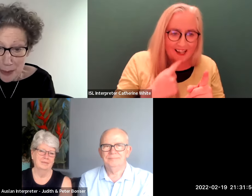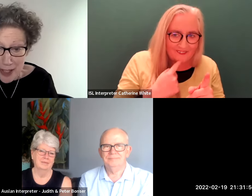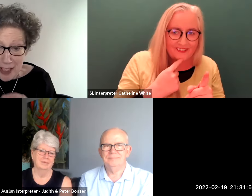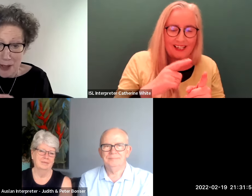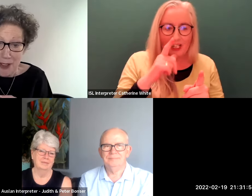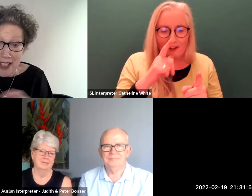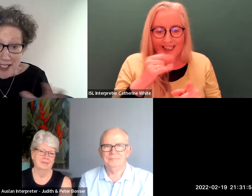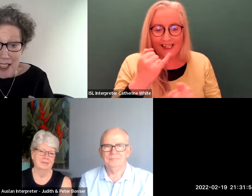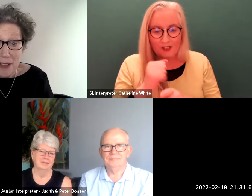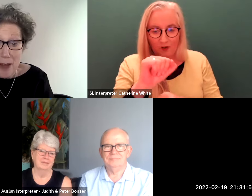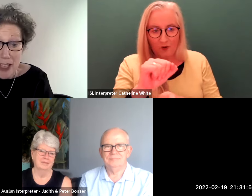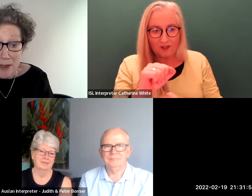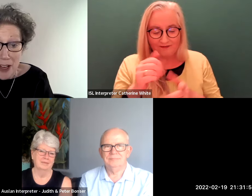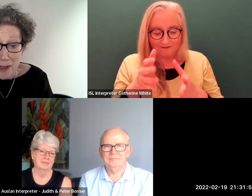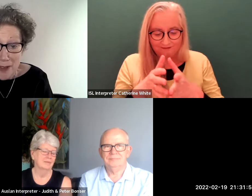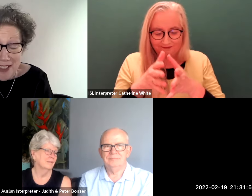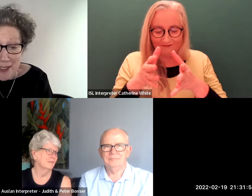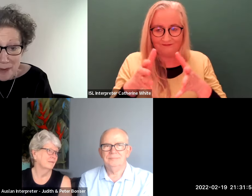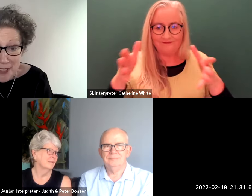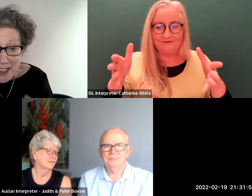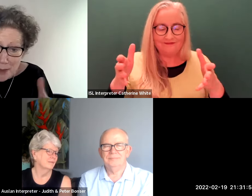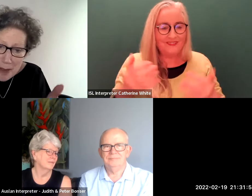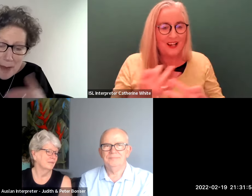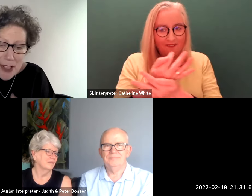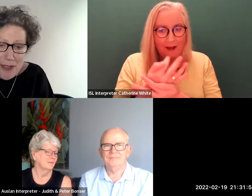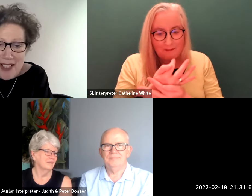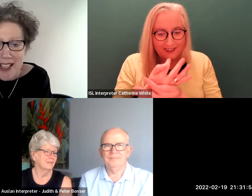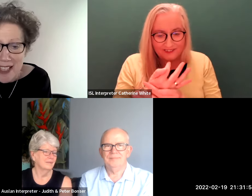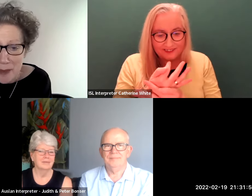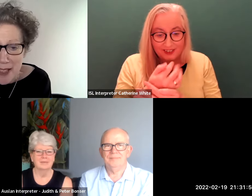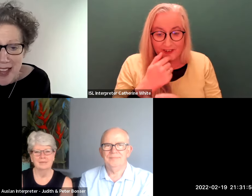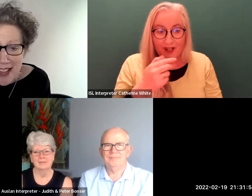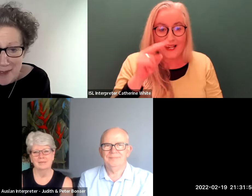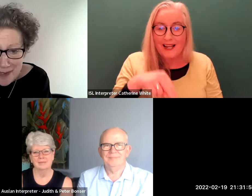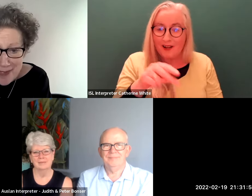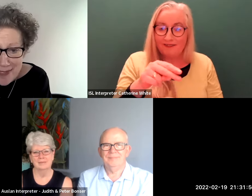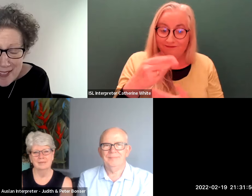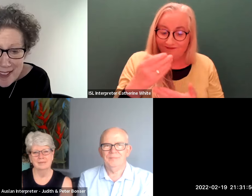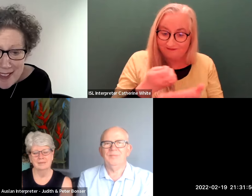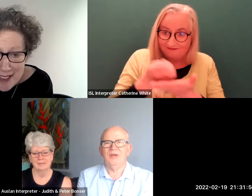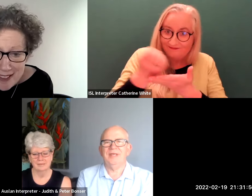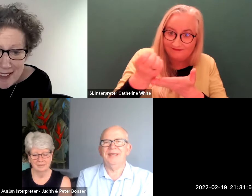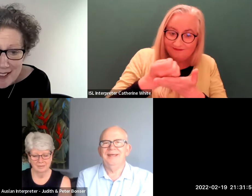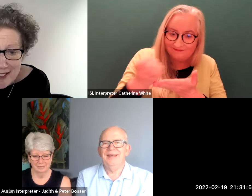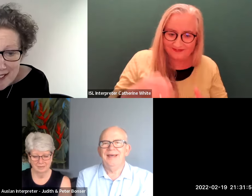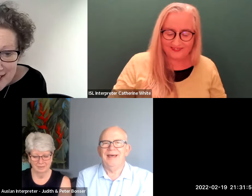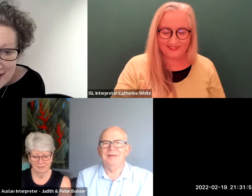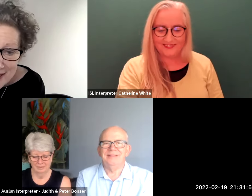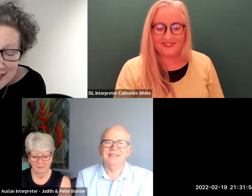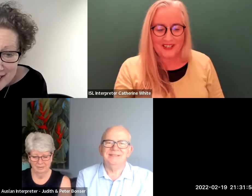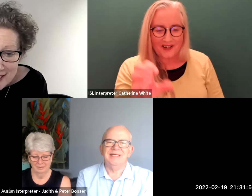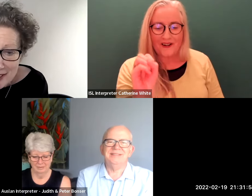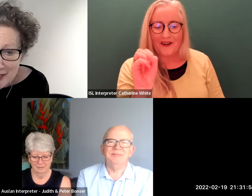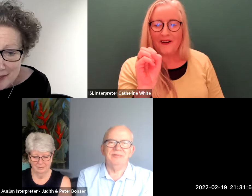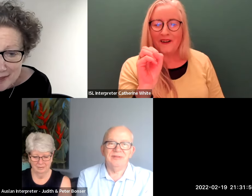people within your extended family environment so maybe just fill us in a little bit there okay uh